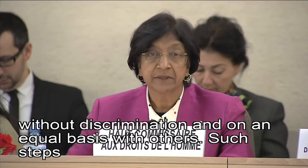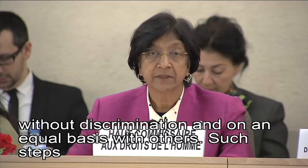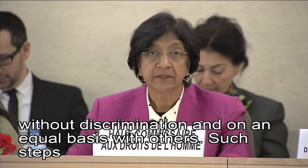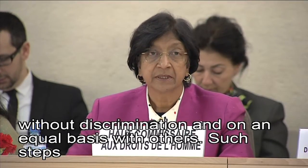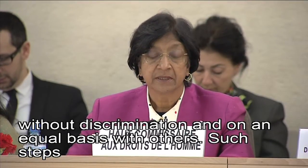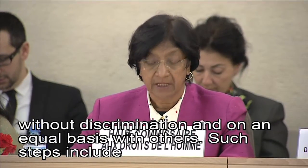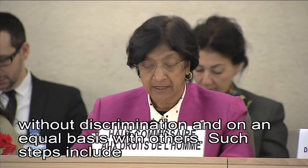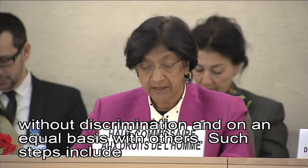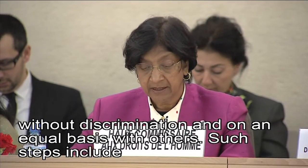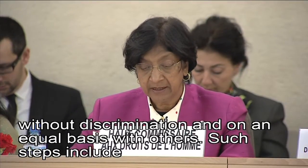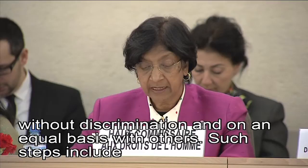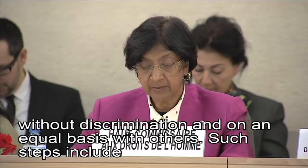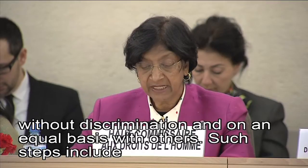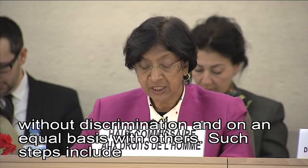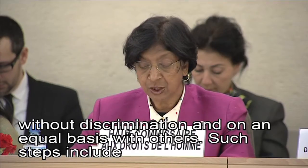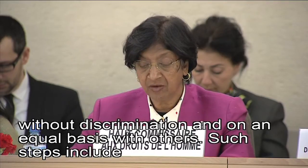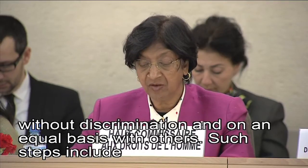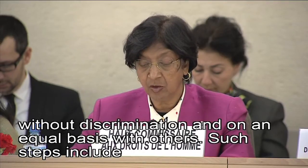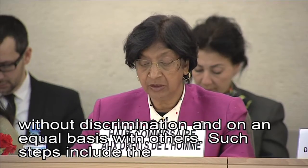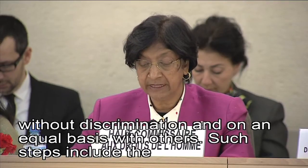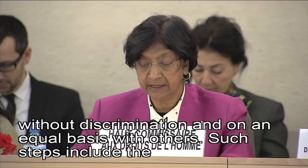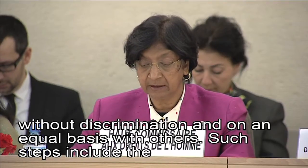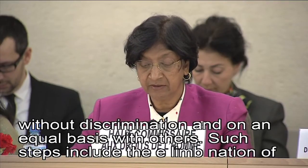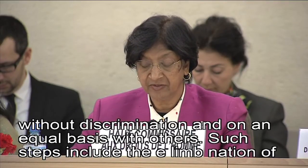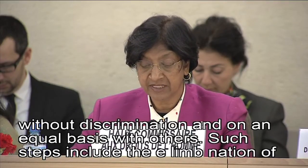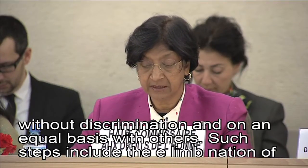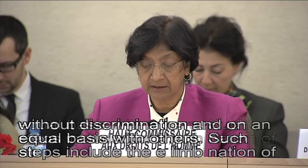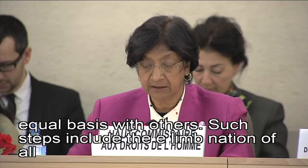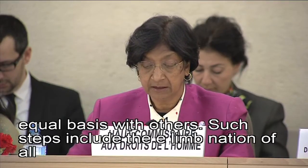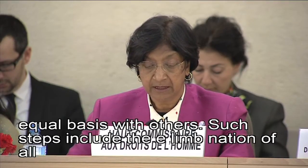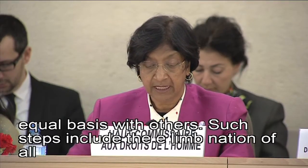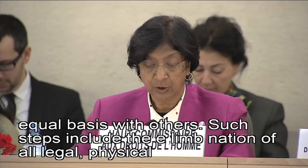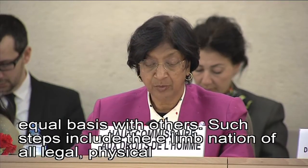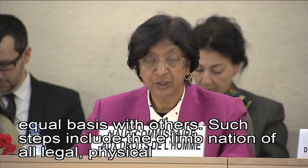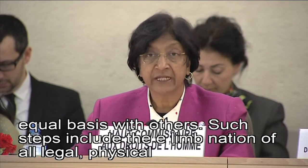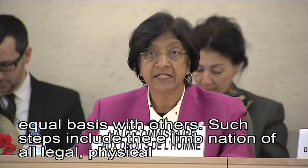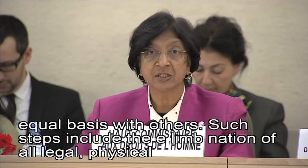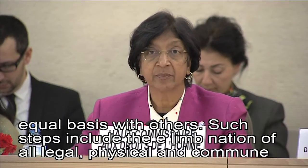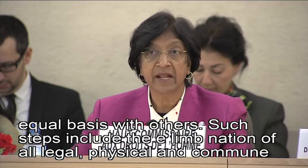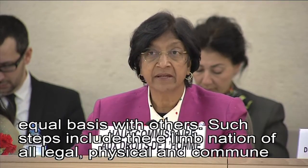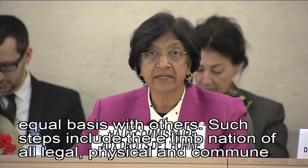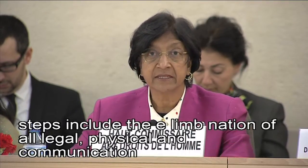the elimination of all legal, physical, and communication barriers